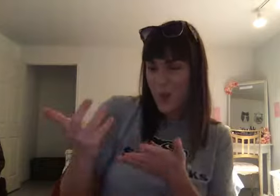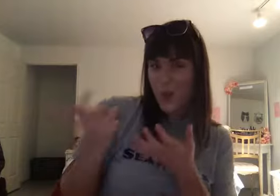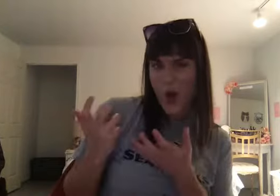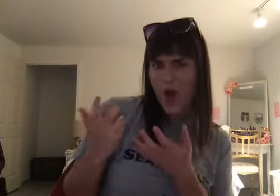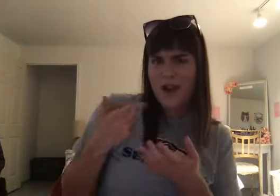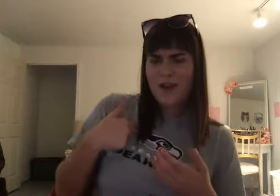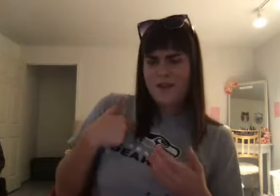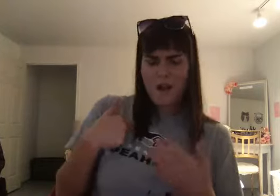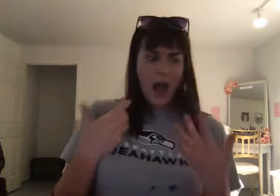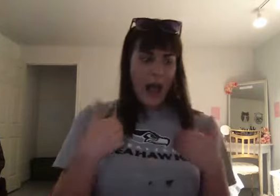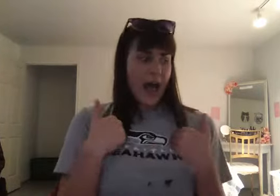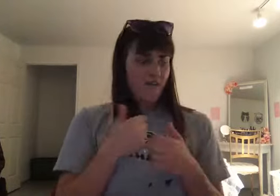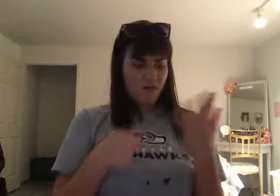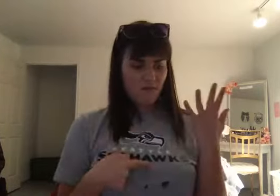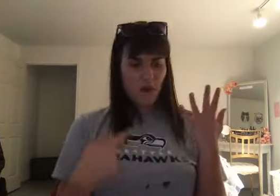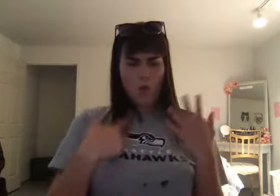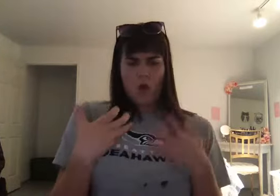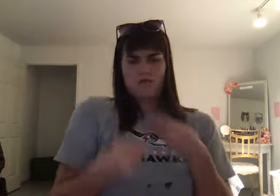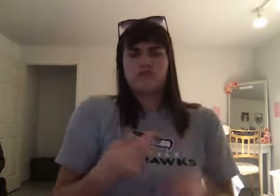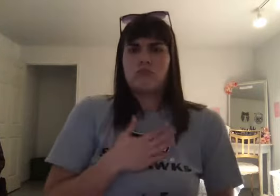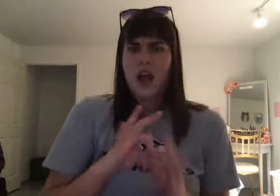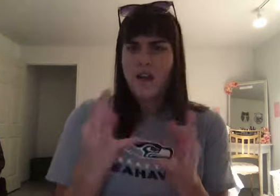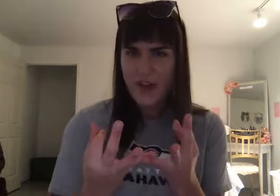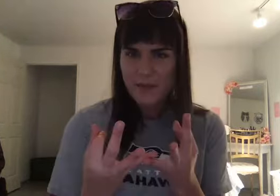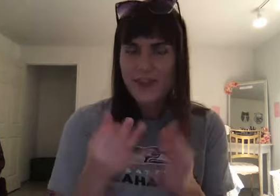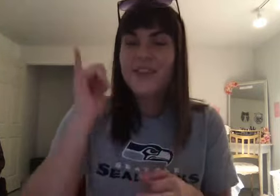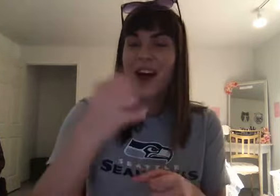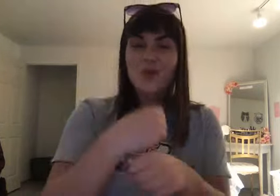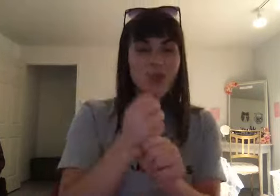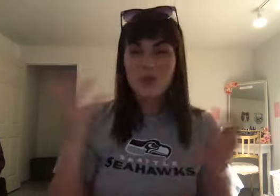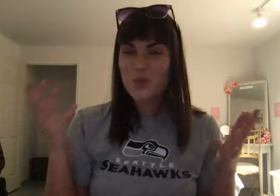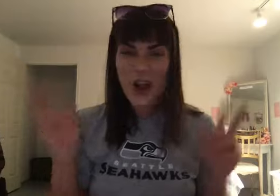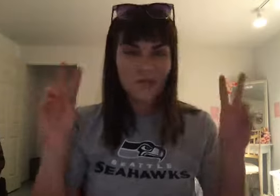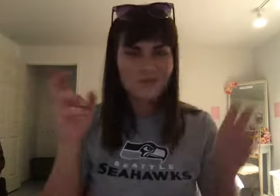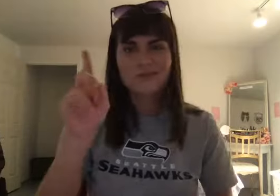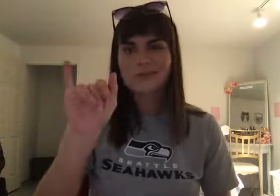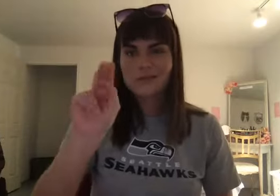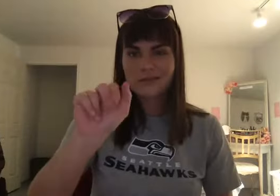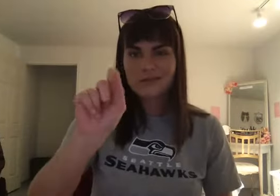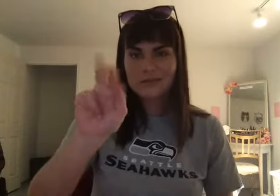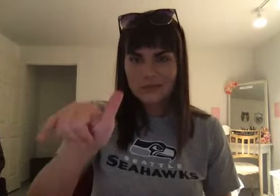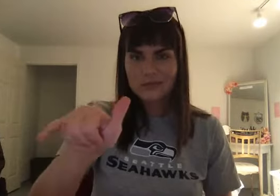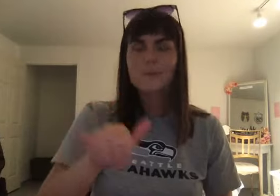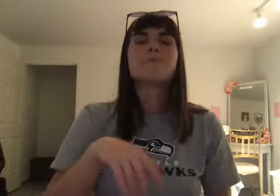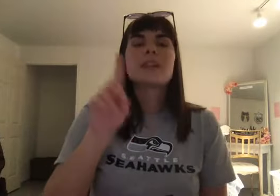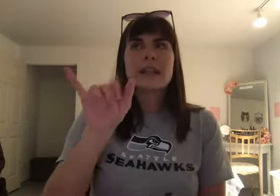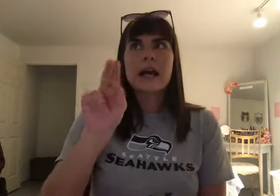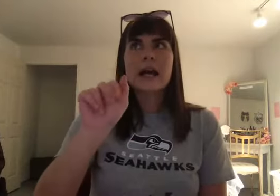to have that continue for your family. This is going to create something called a dynasty. Which is a series of rulers from one